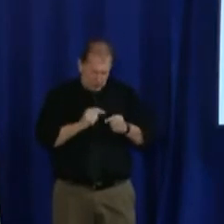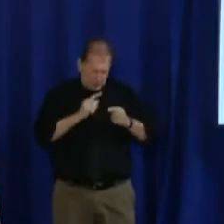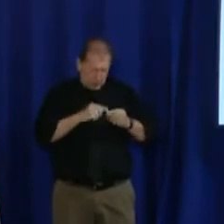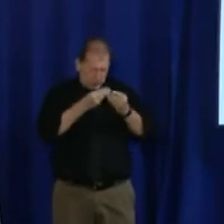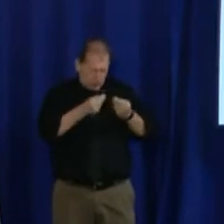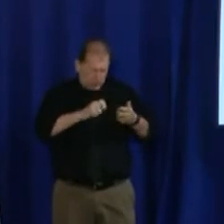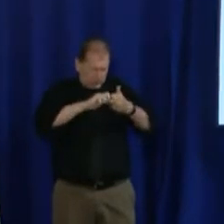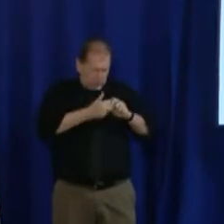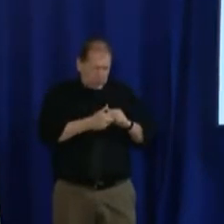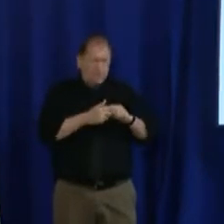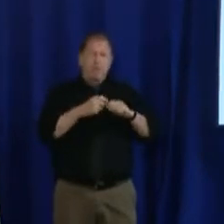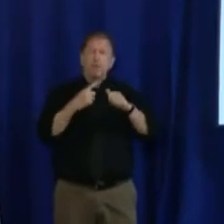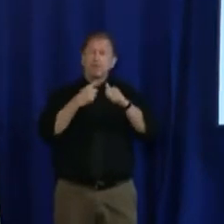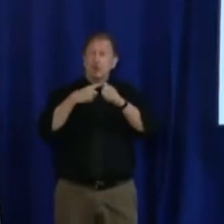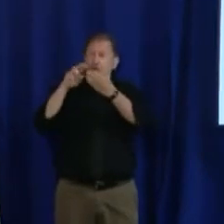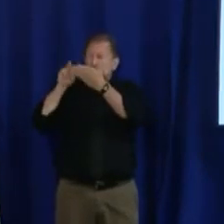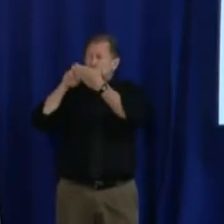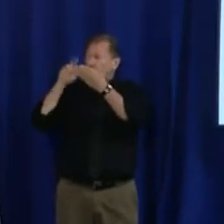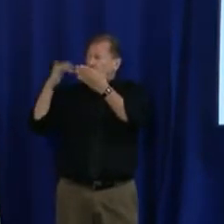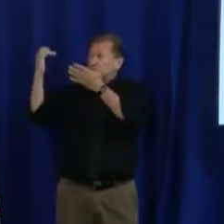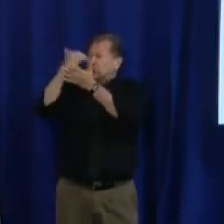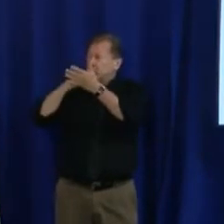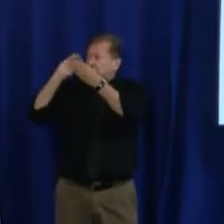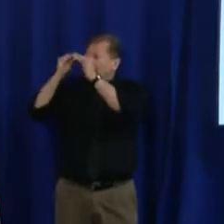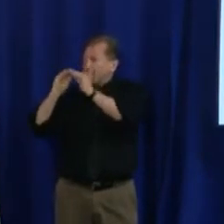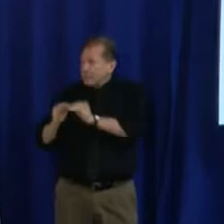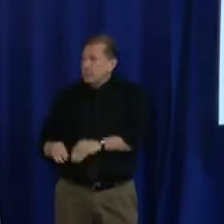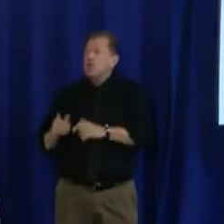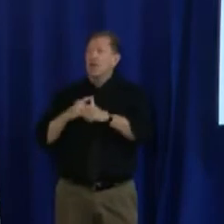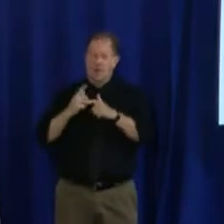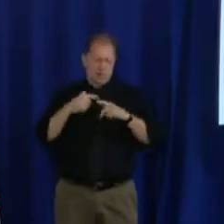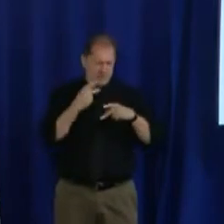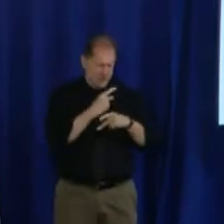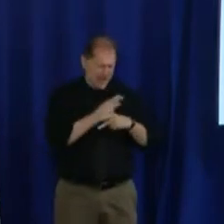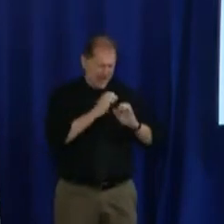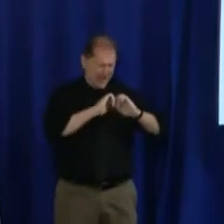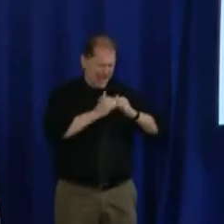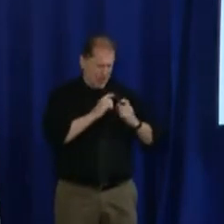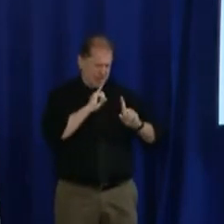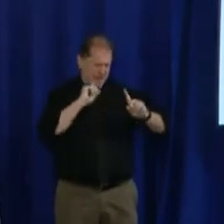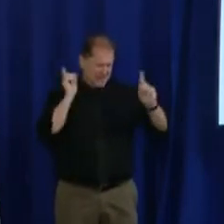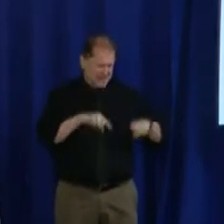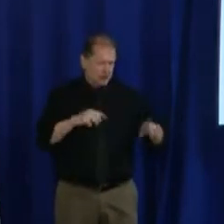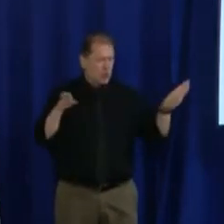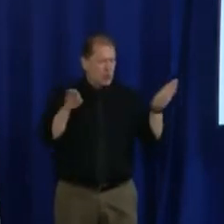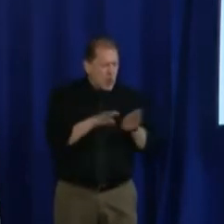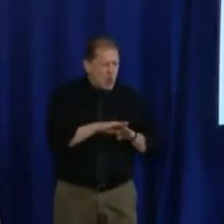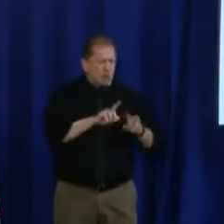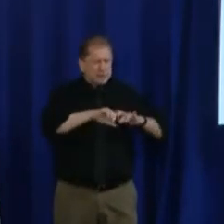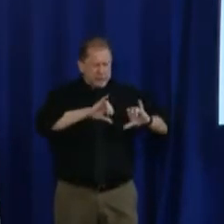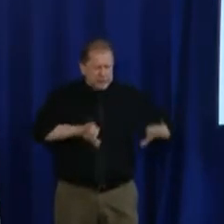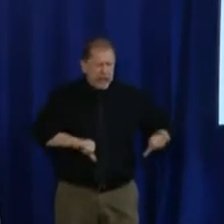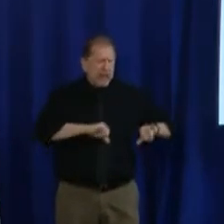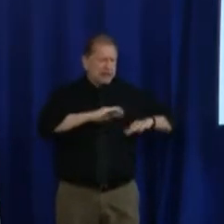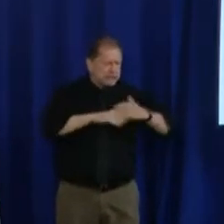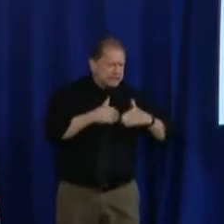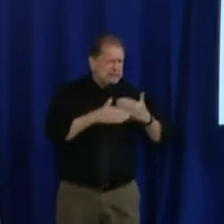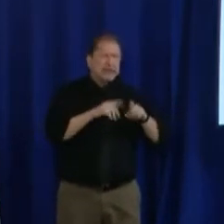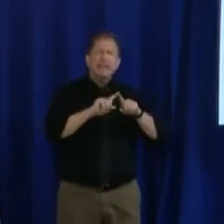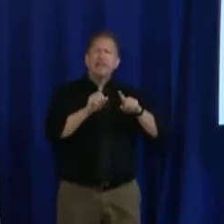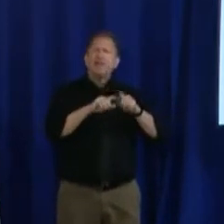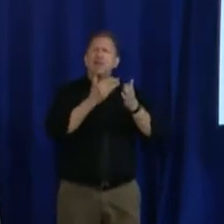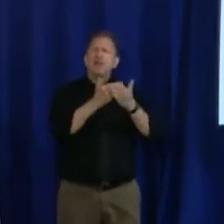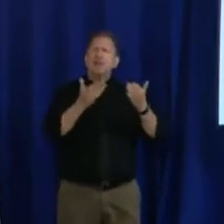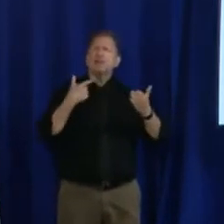data-driven approach. And we've seen how that manifests itself in a number of things that we've done to keep